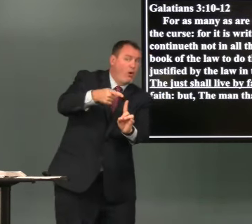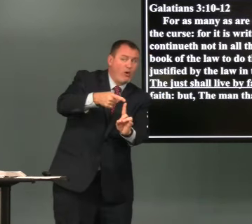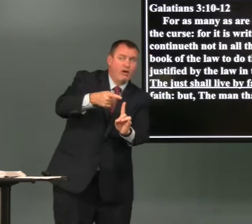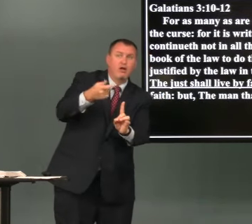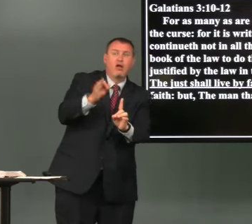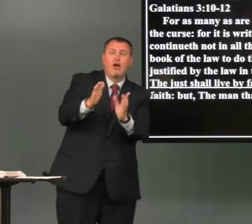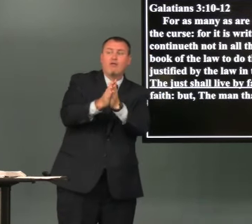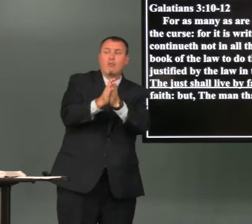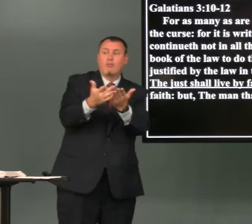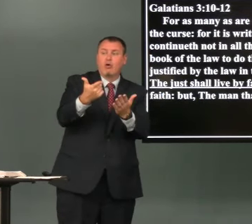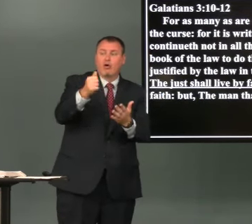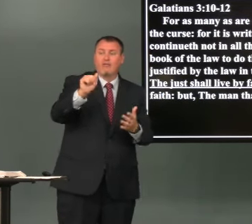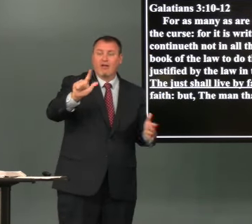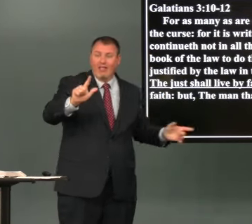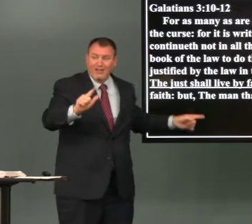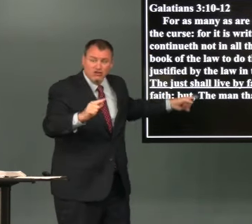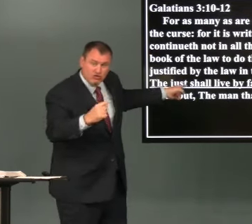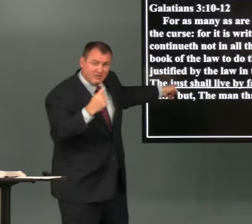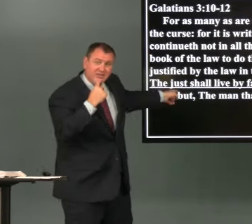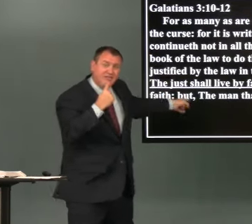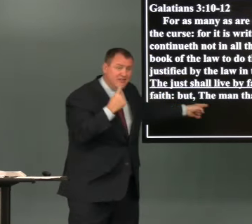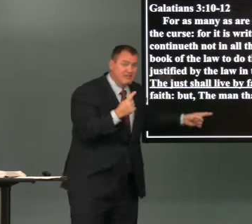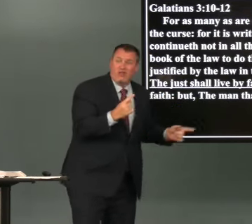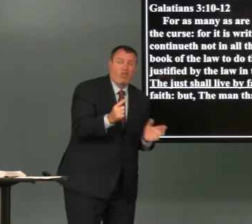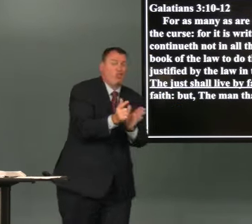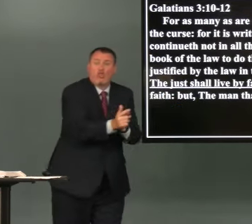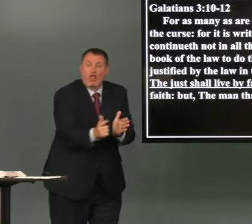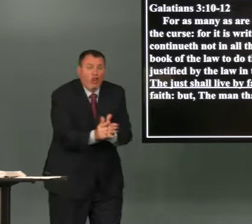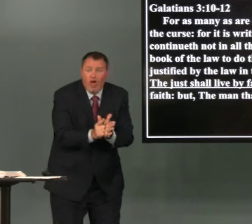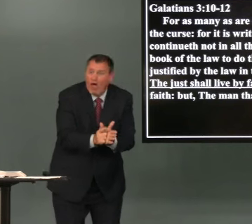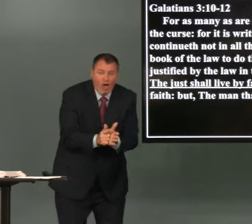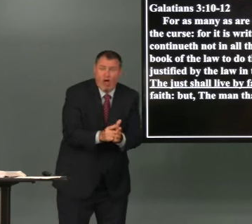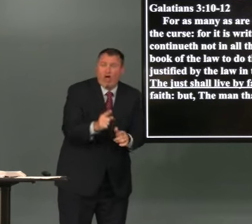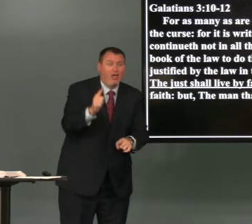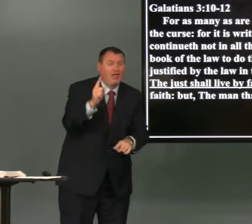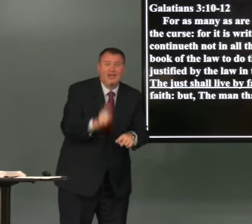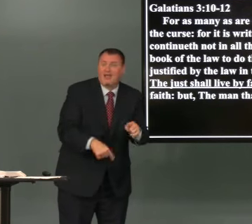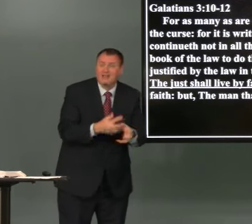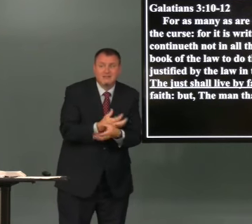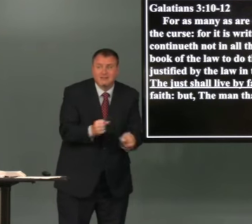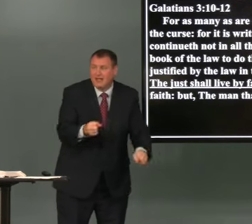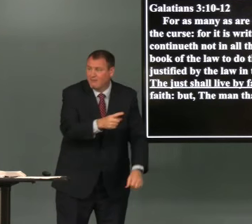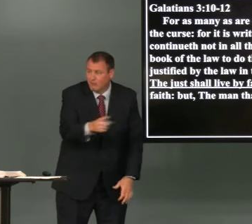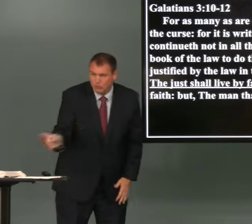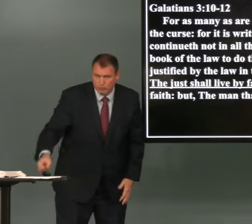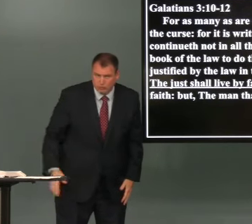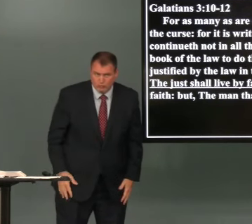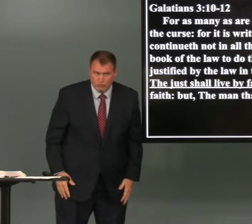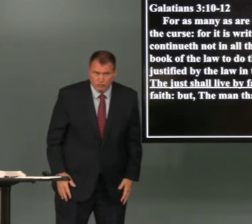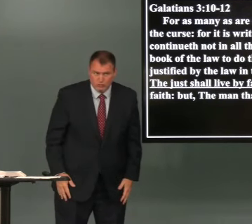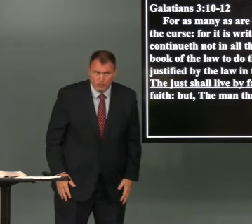the point of the book of Galatians the law can't save you